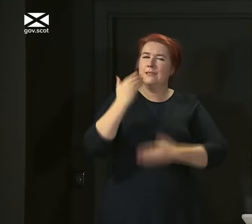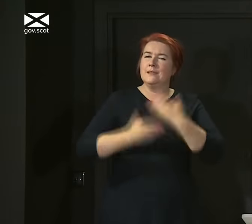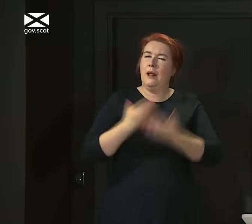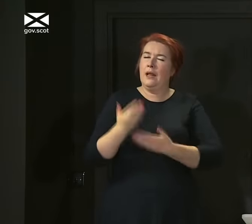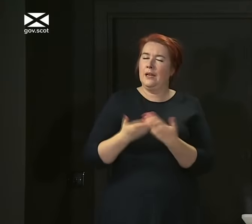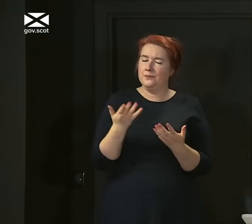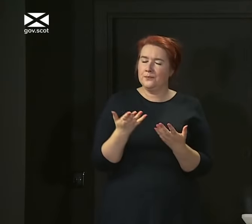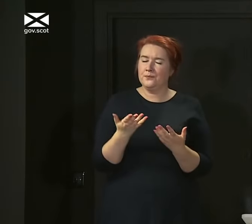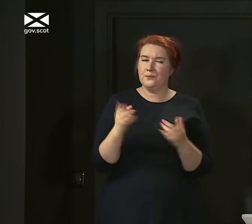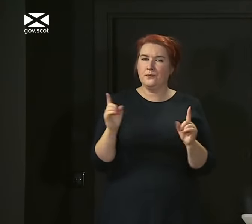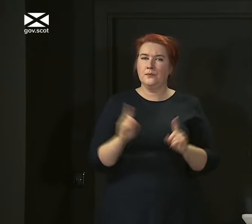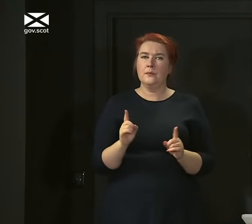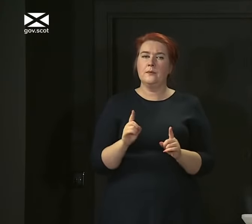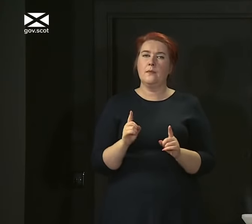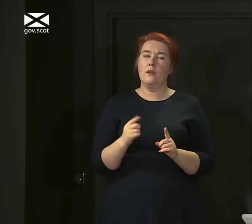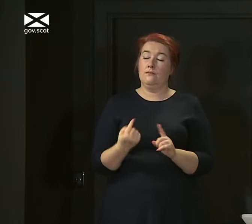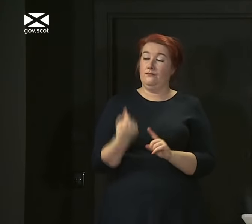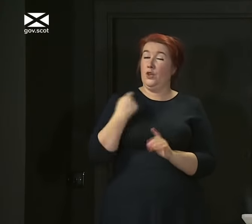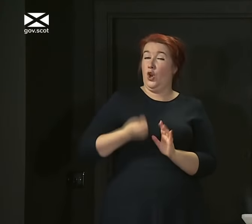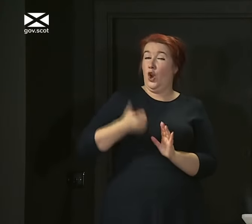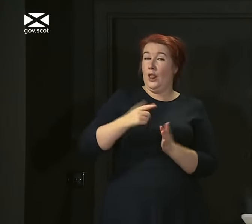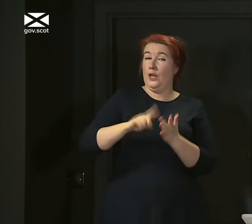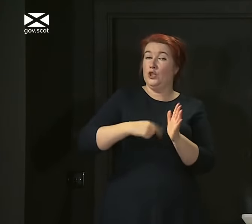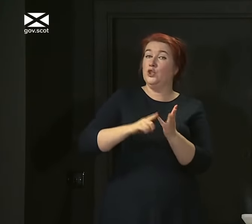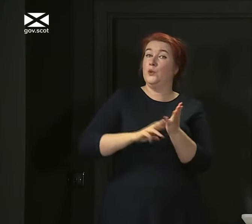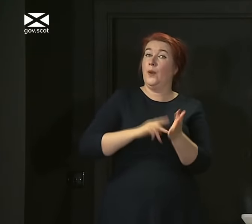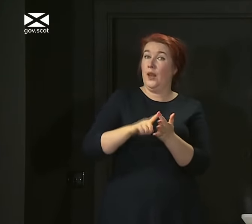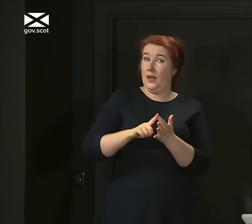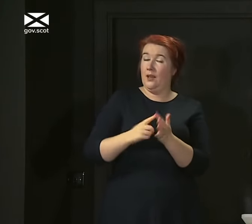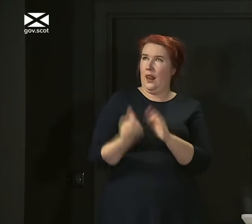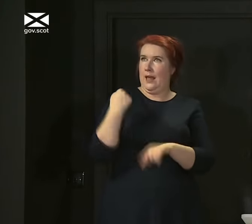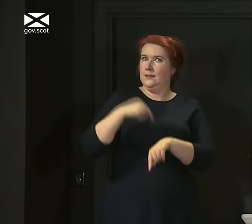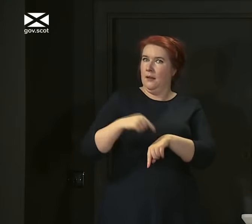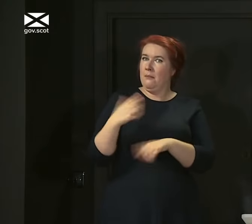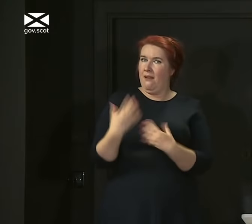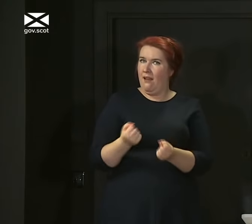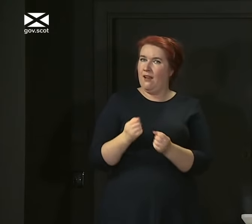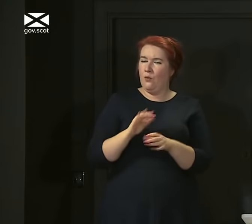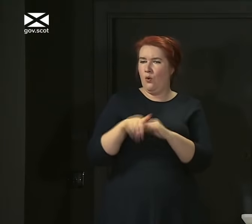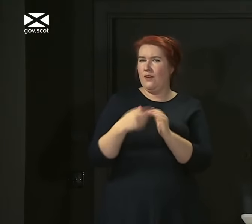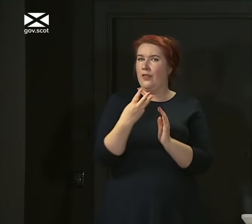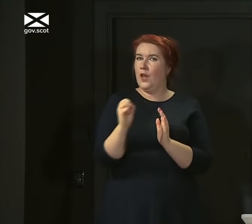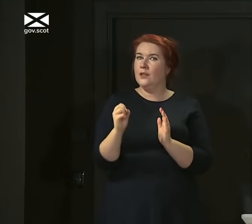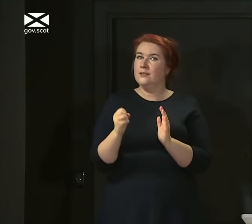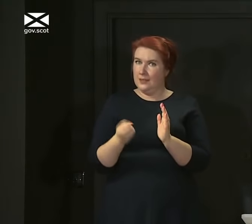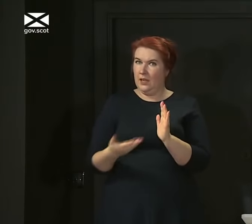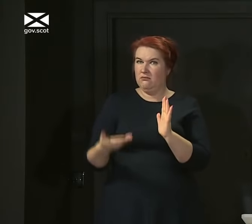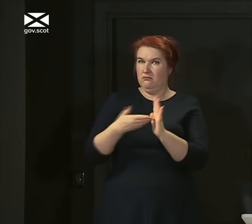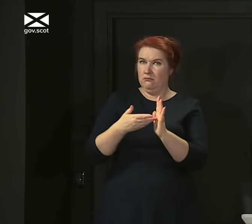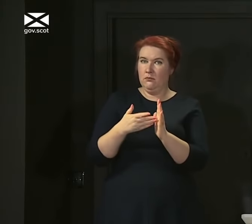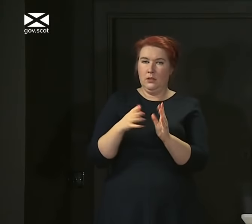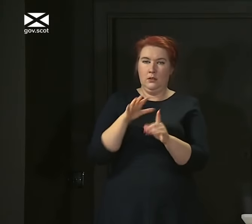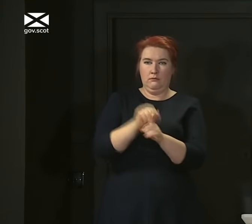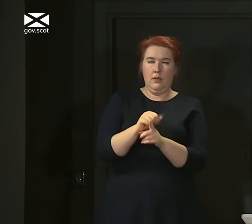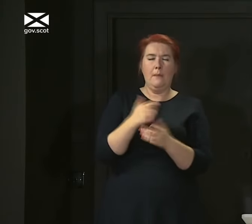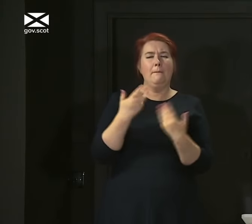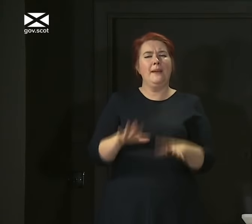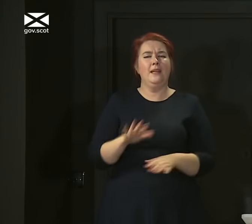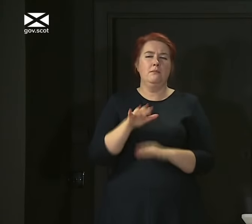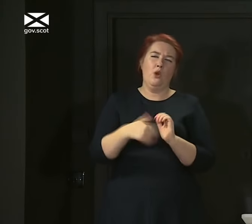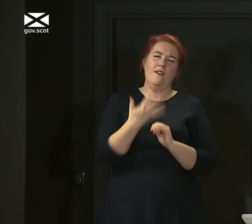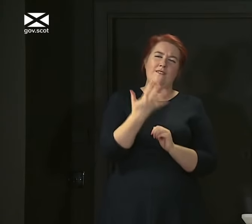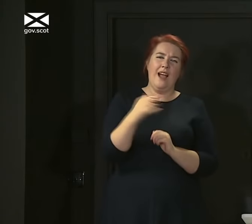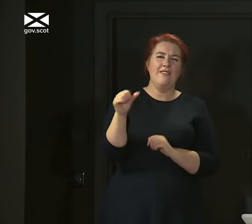context. In early June, when we last reported more than 30 cases, we conducted just over 5,000 tests.